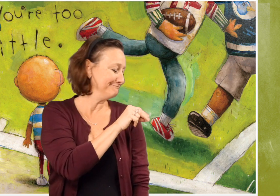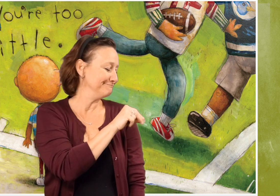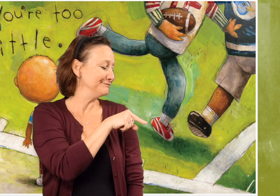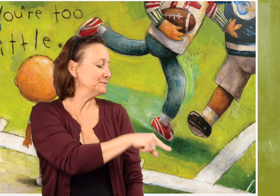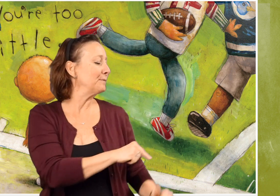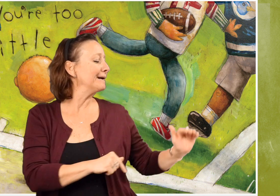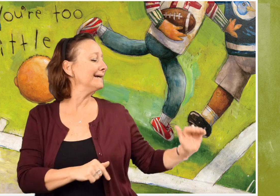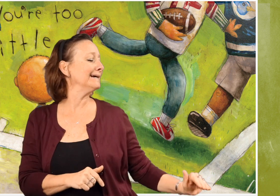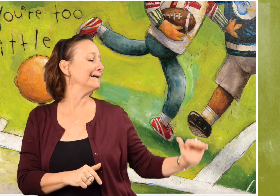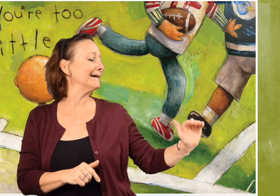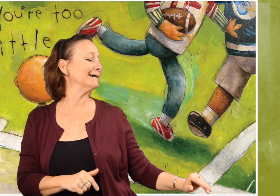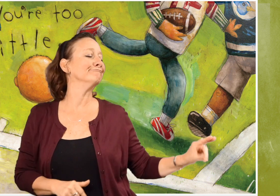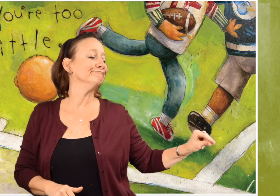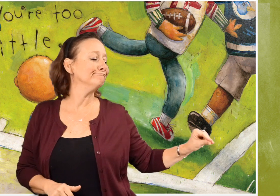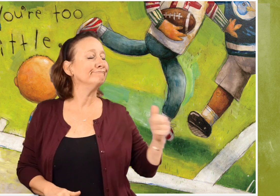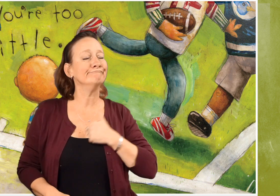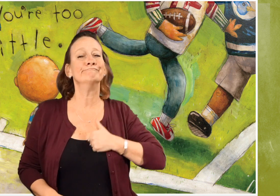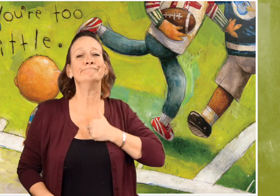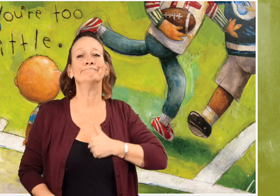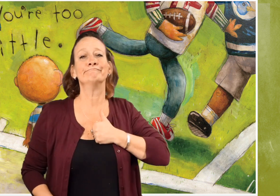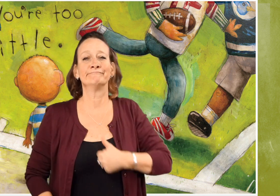No, you're too little. Sorry.